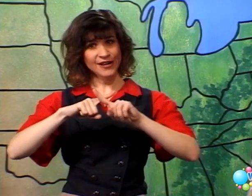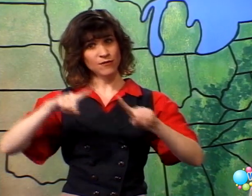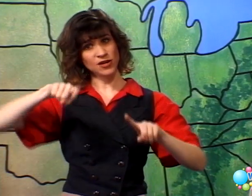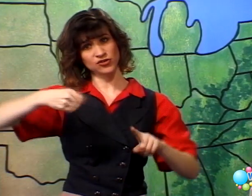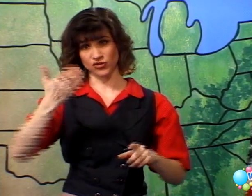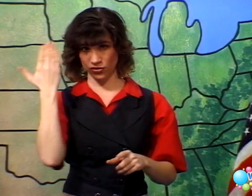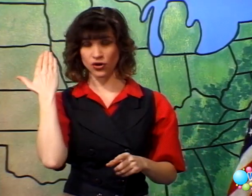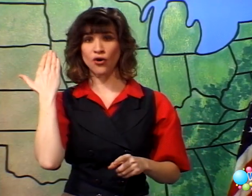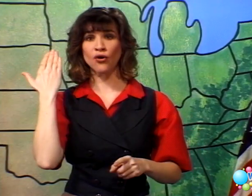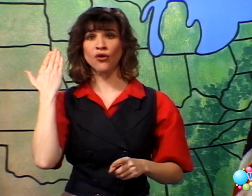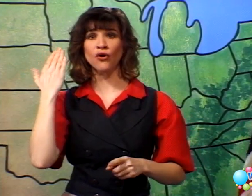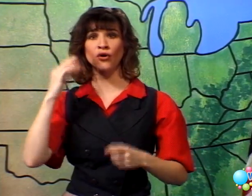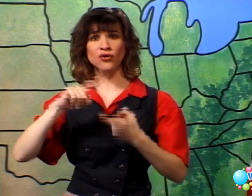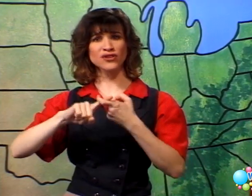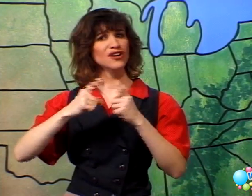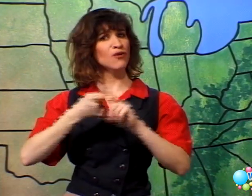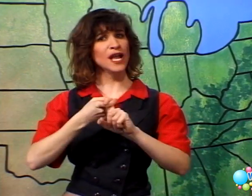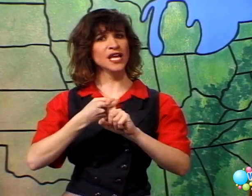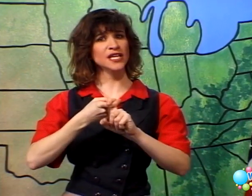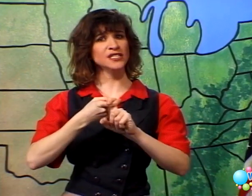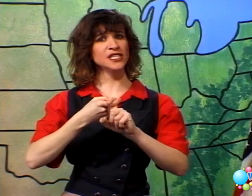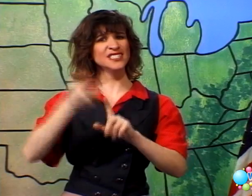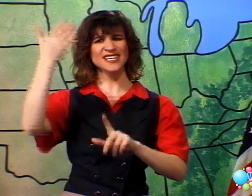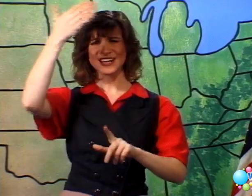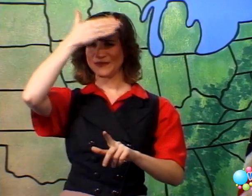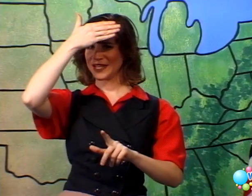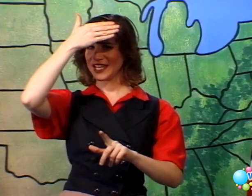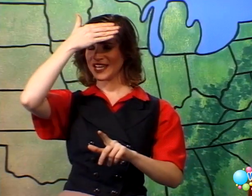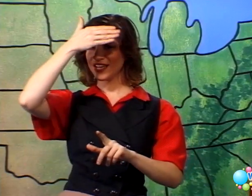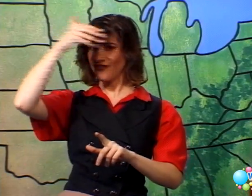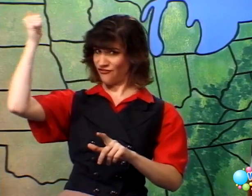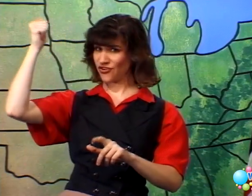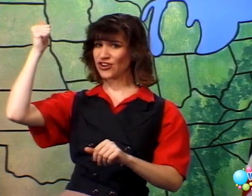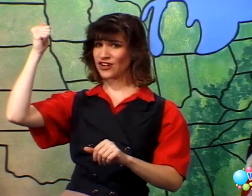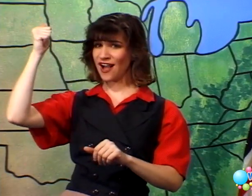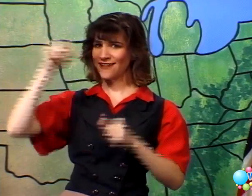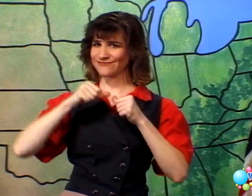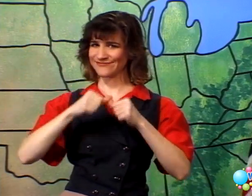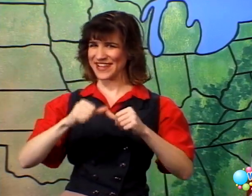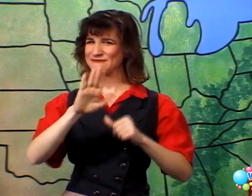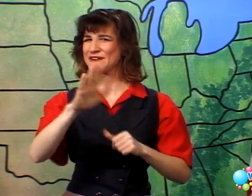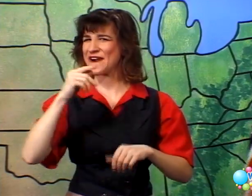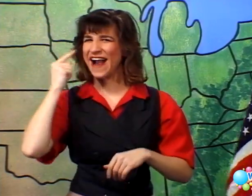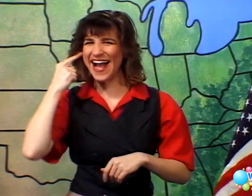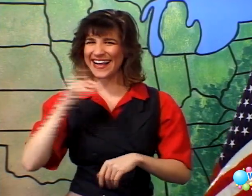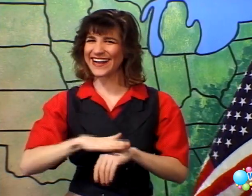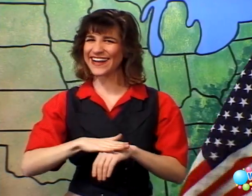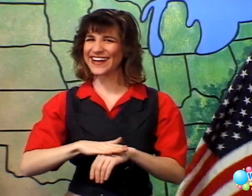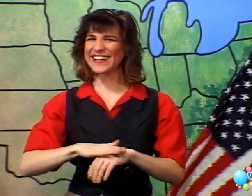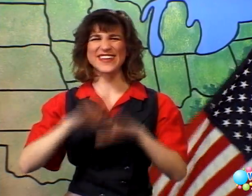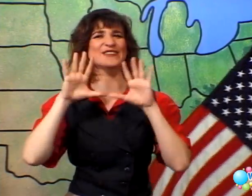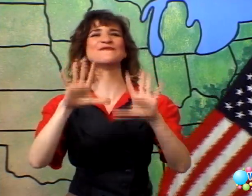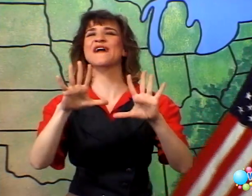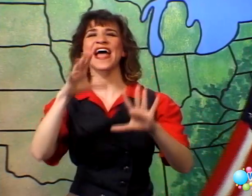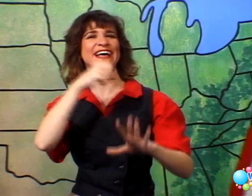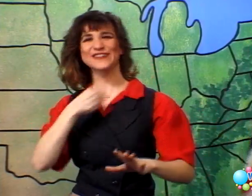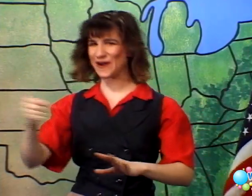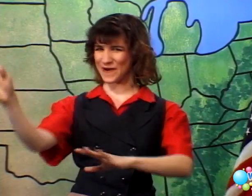But should old acquaintance be forgot, Keep your eye on the Grand Old